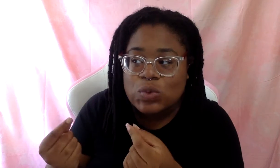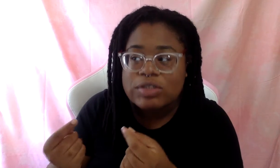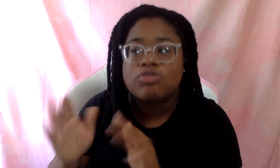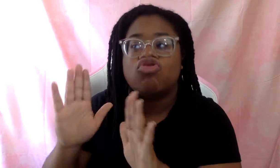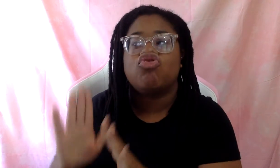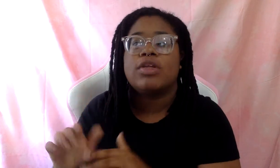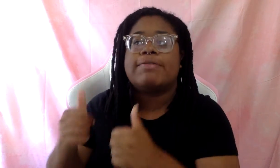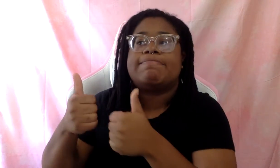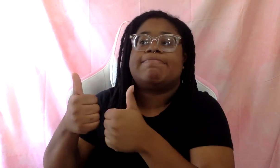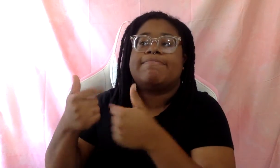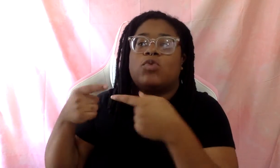aligned.